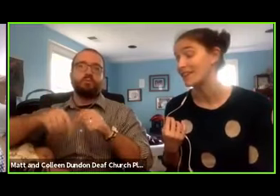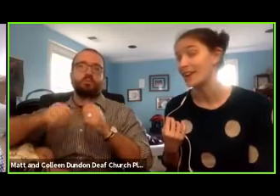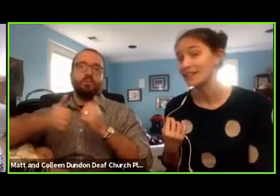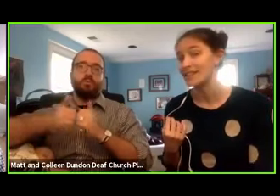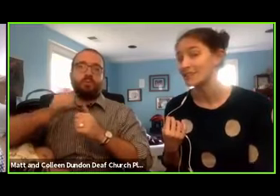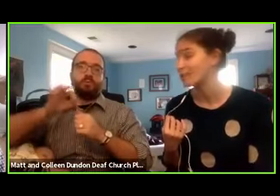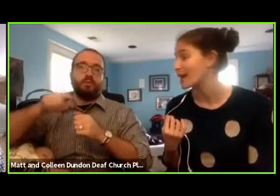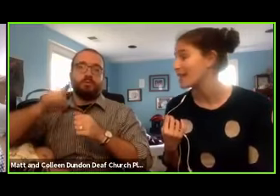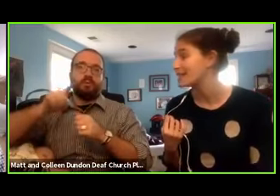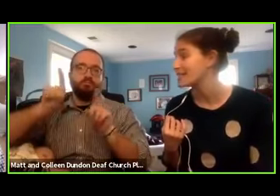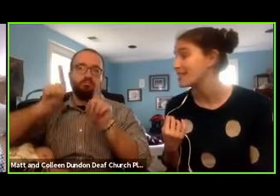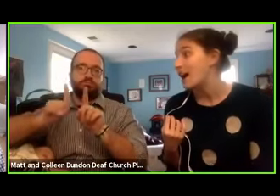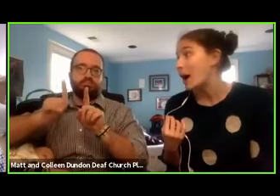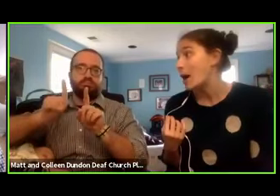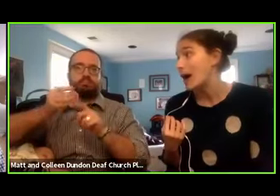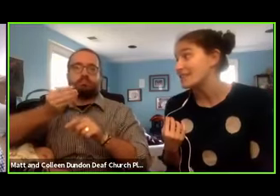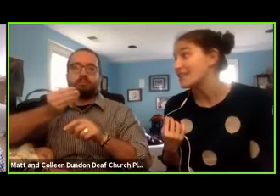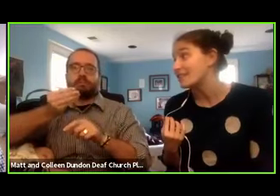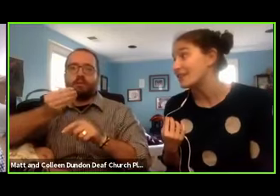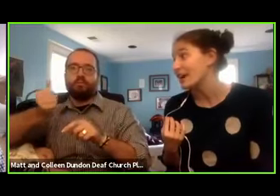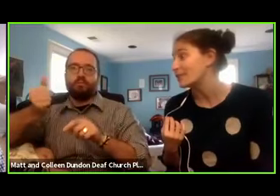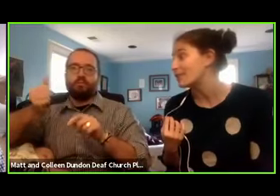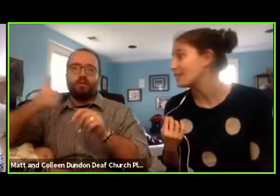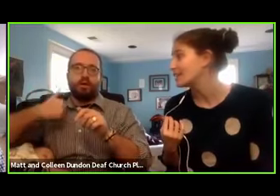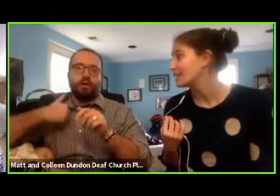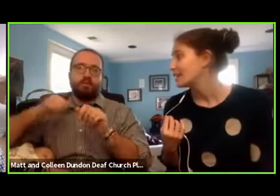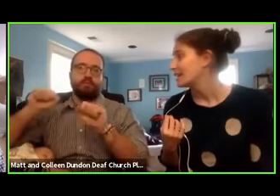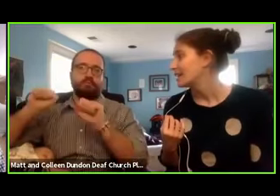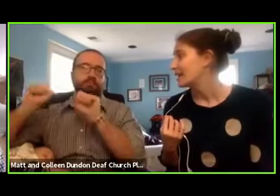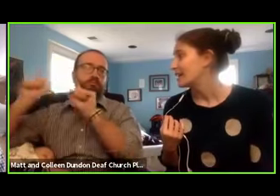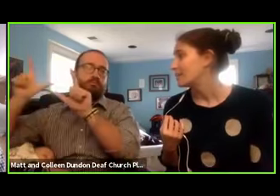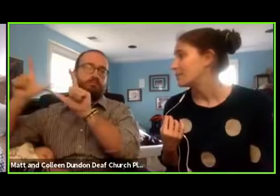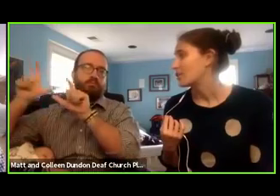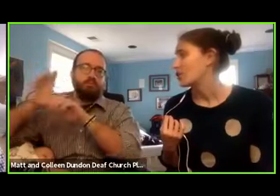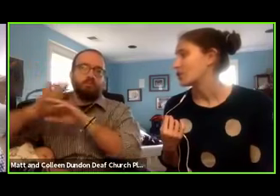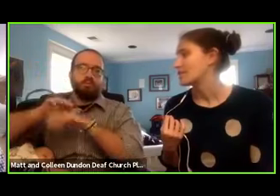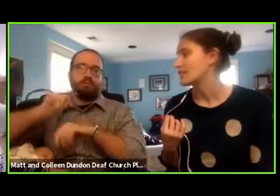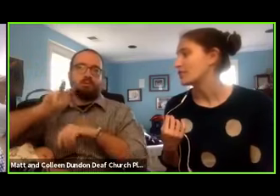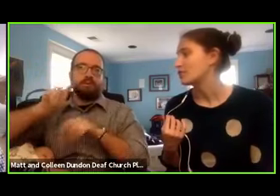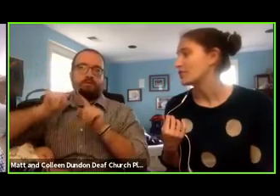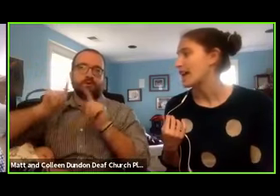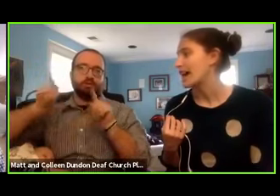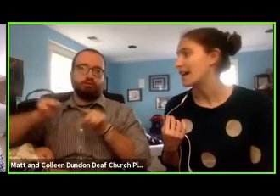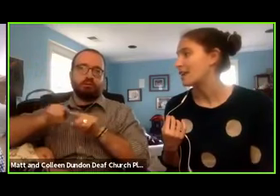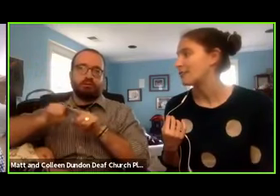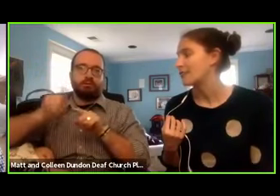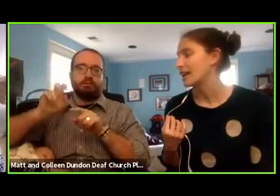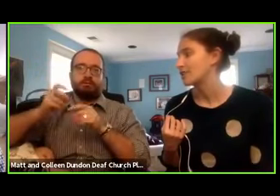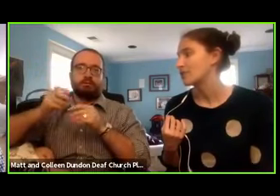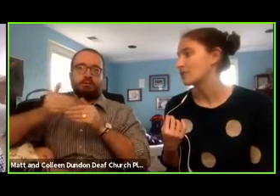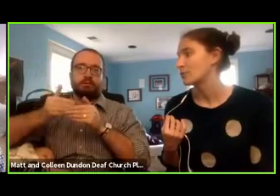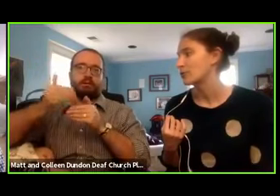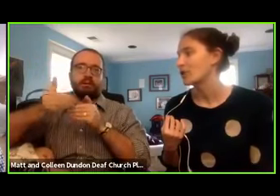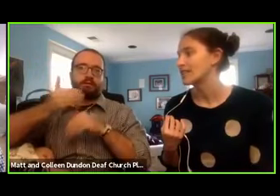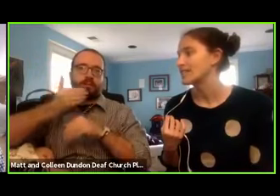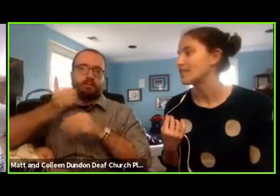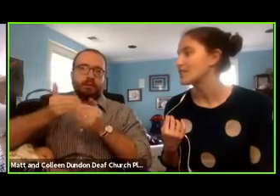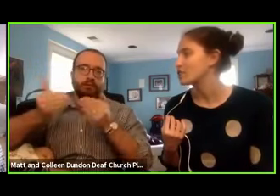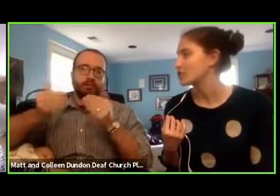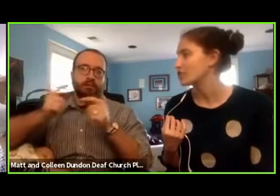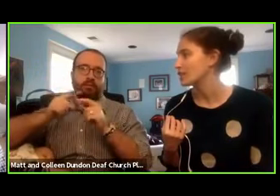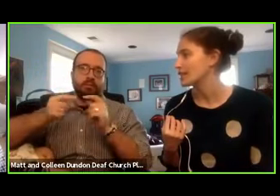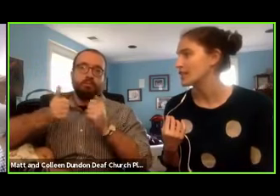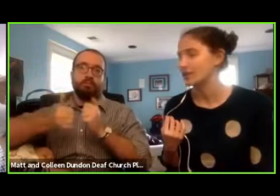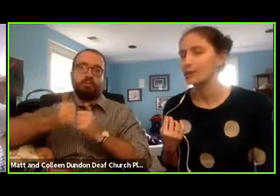had that kind of access. So that is a positive out of it. There are several that have an interpreter on a